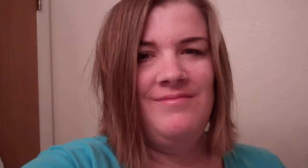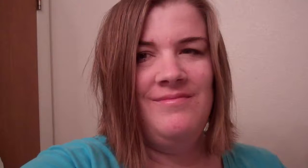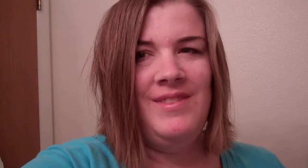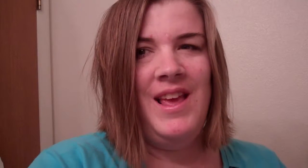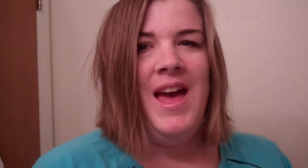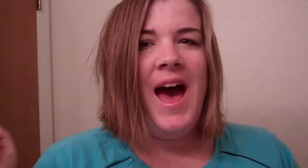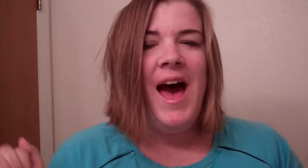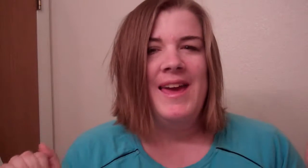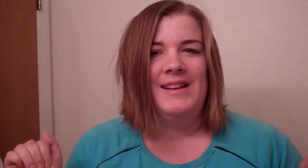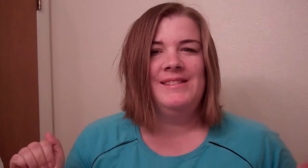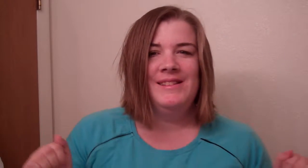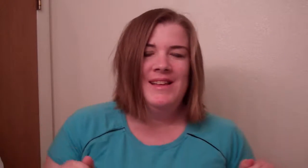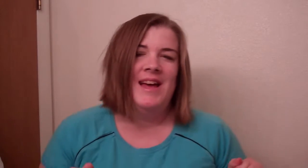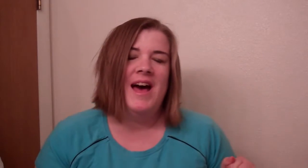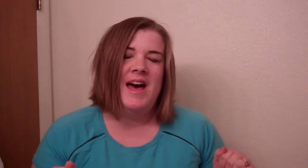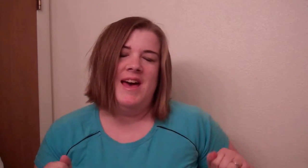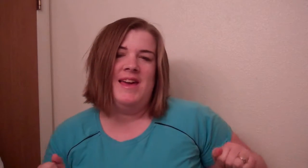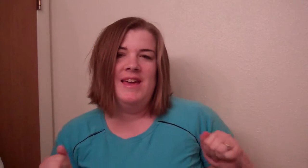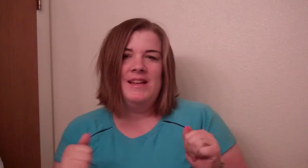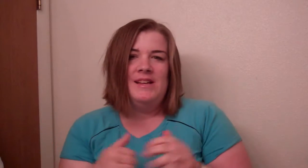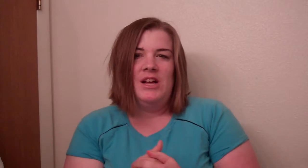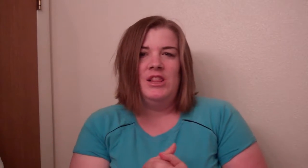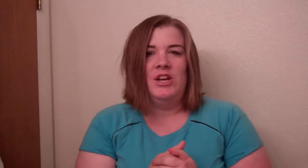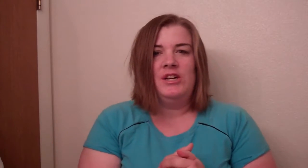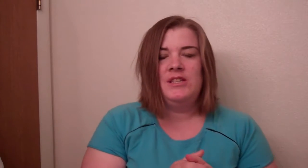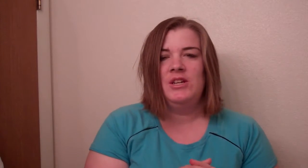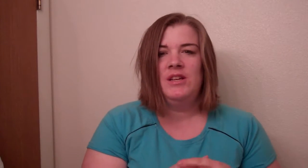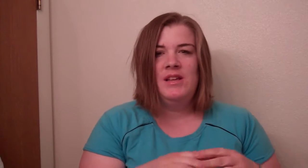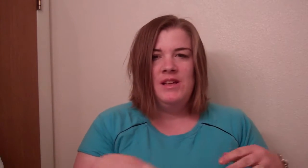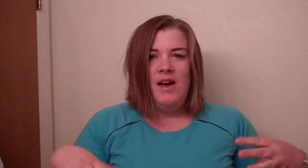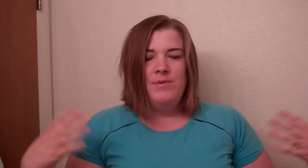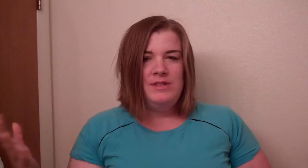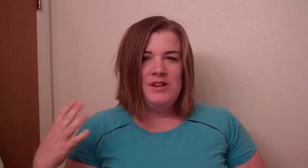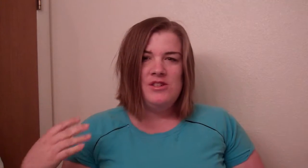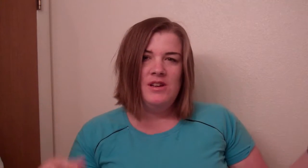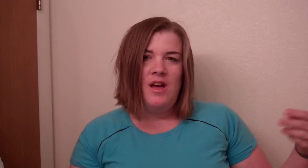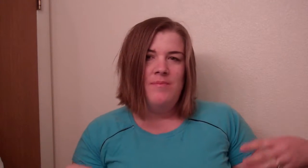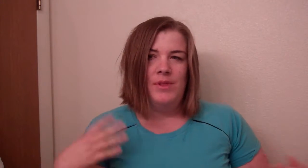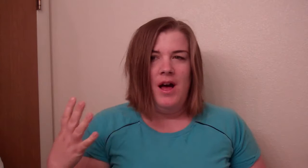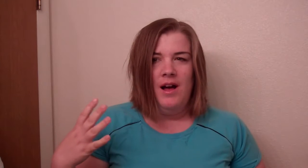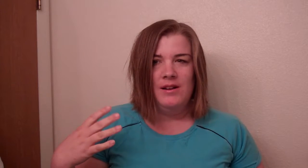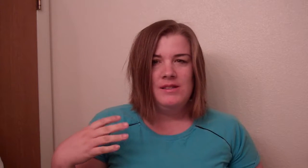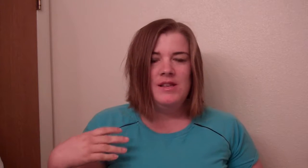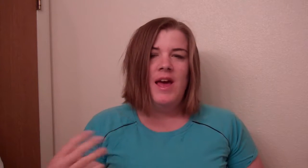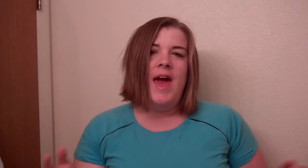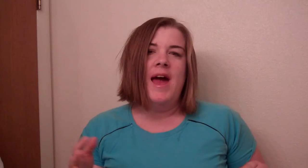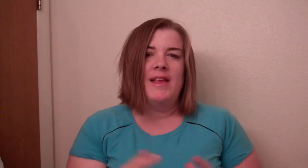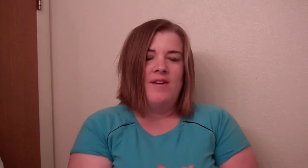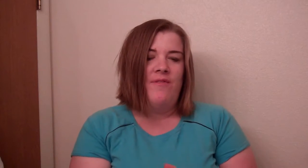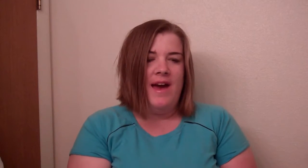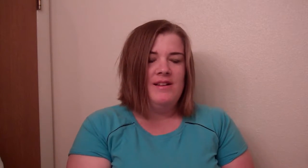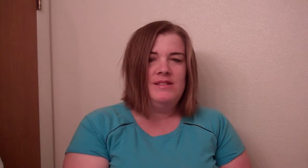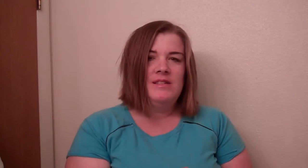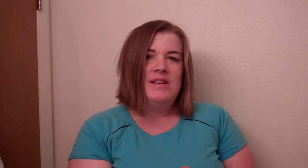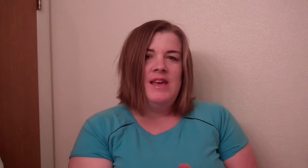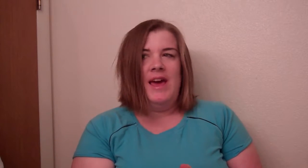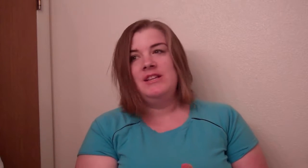hi I looked researching on blogs and I found a